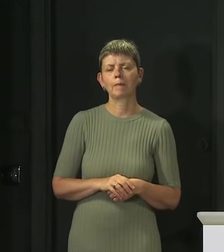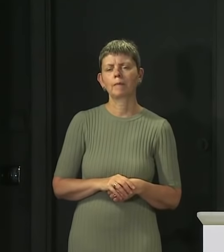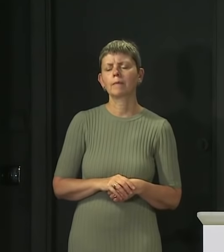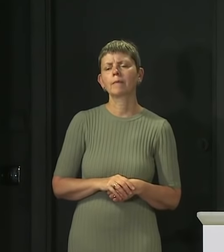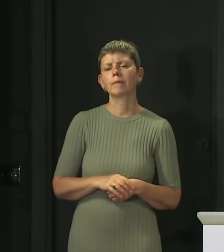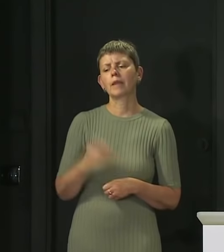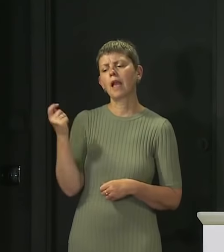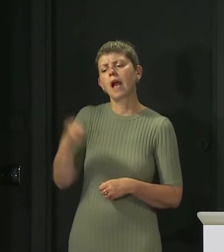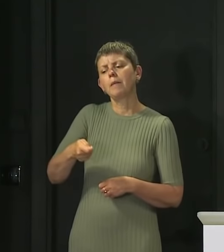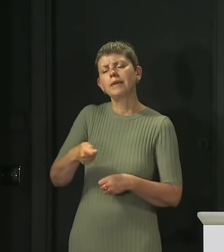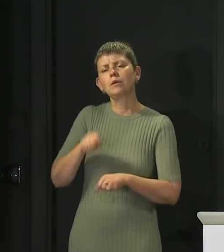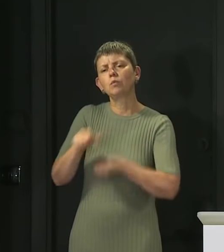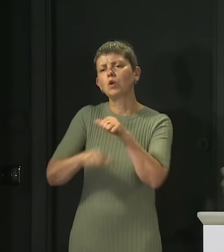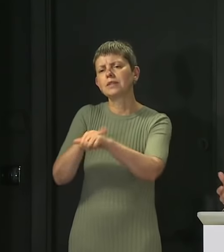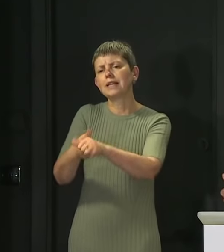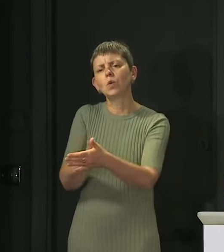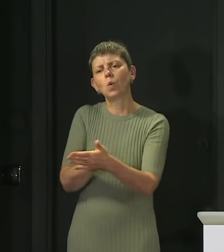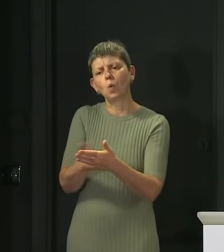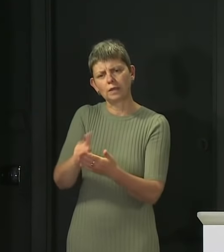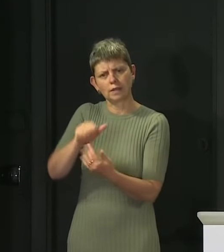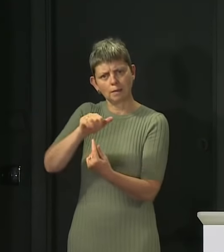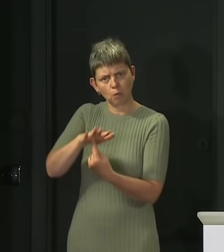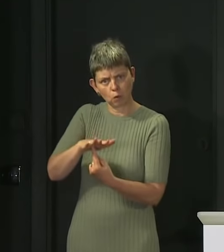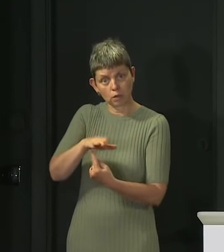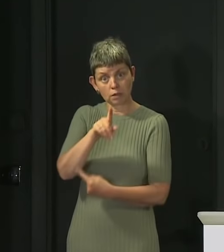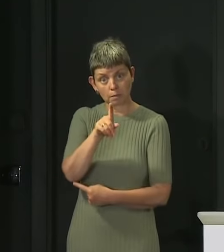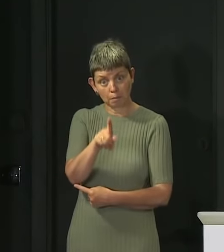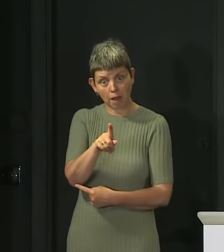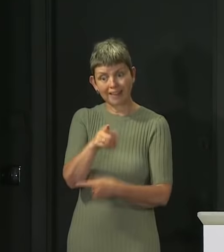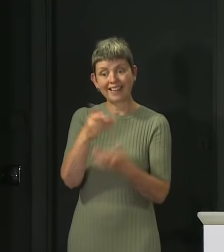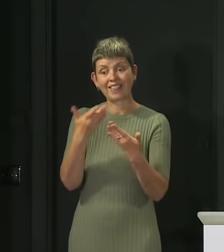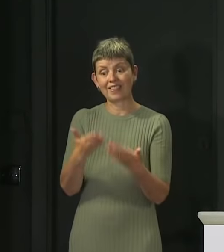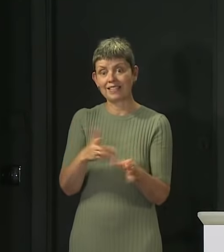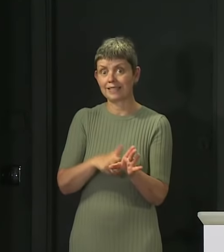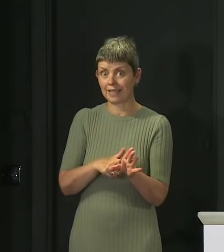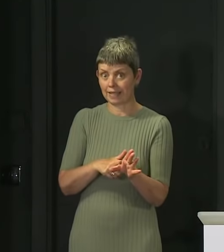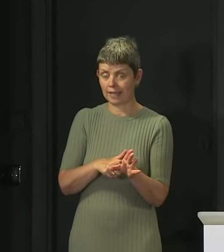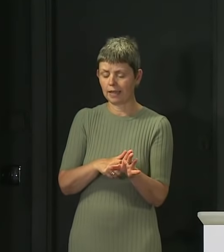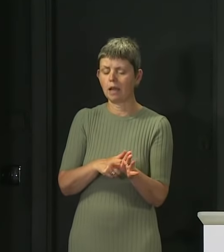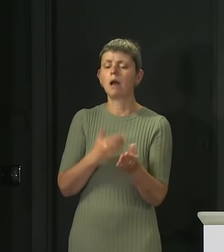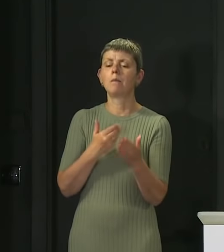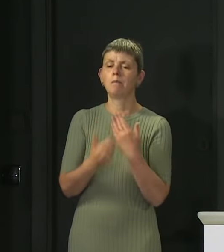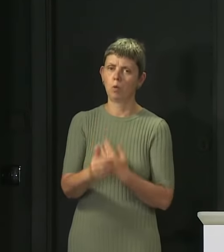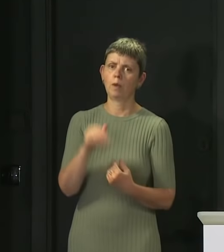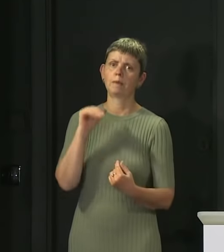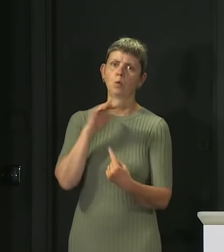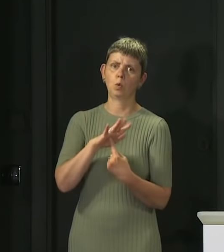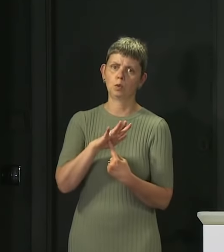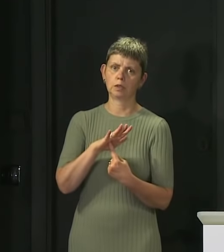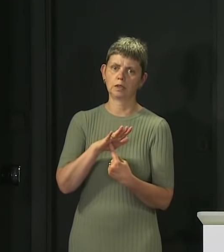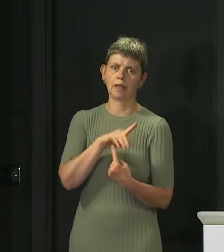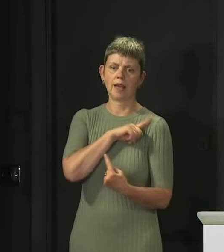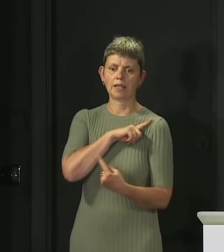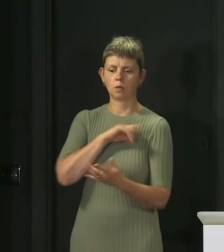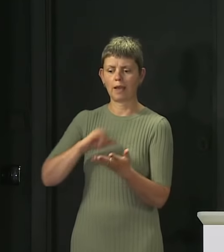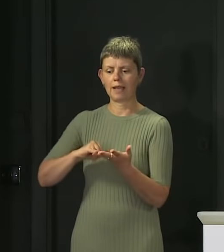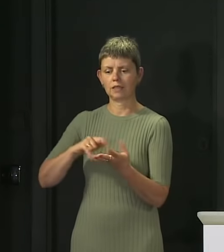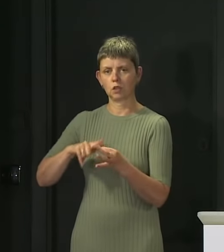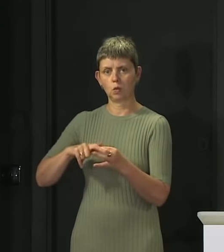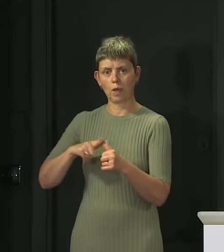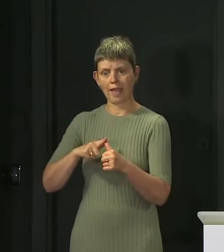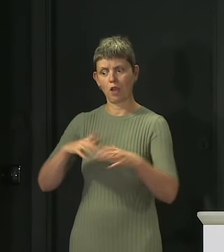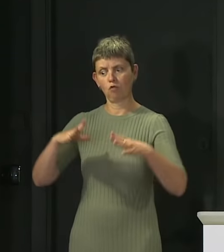year it is even more important. And the SQA is expecting and resourced to deal with a much larger volume of appeals